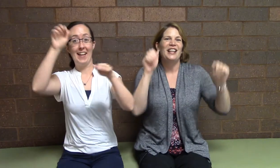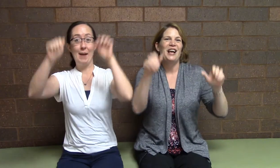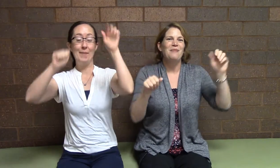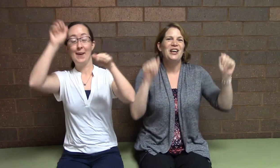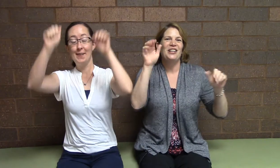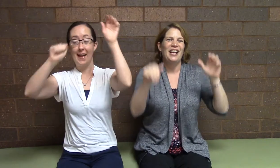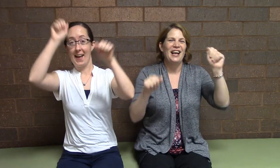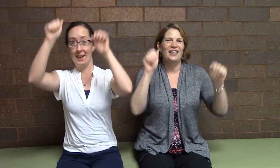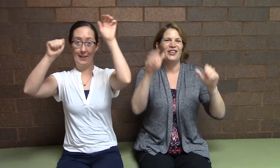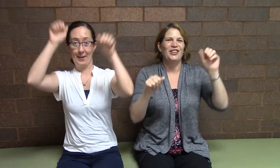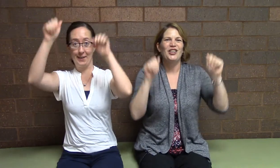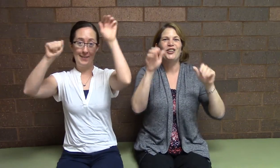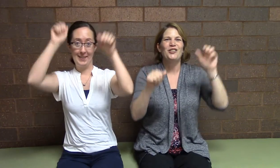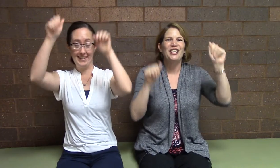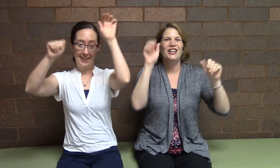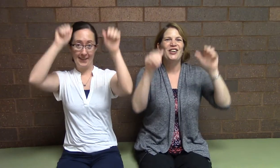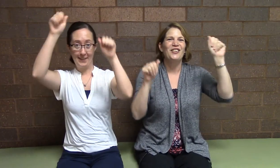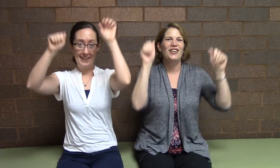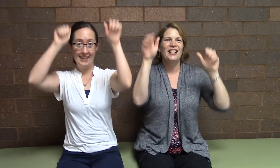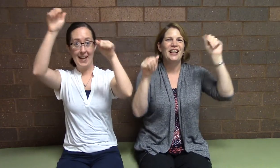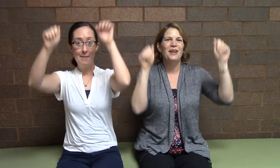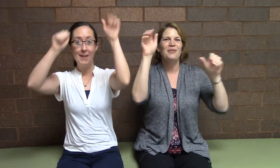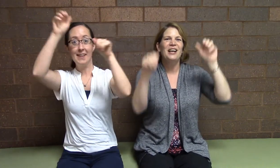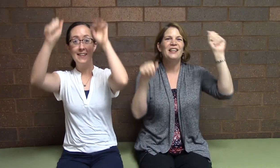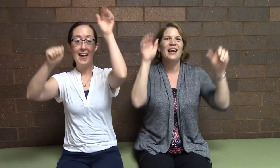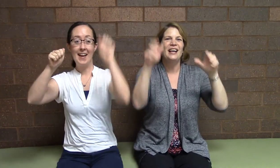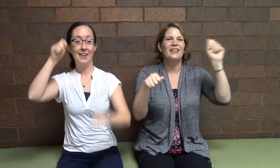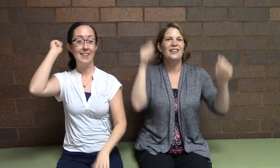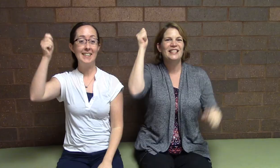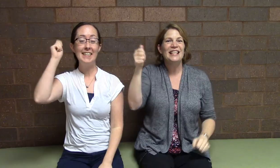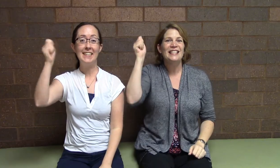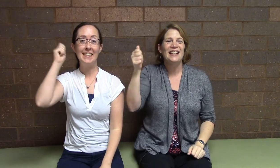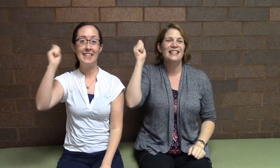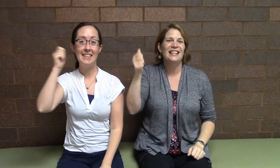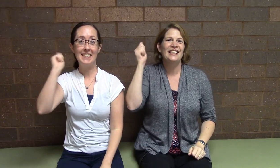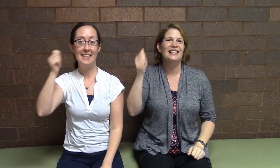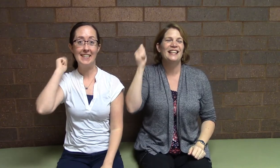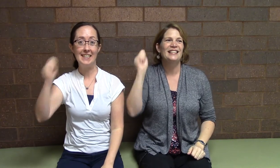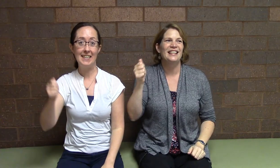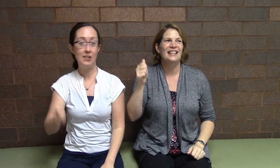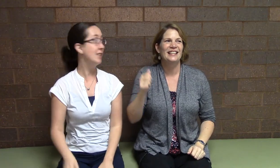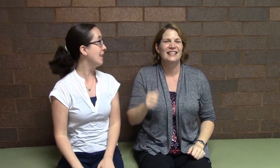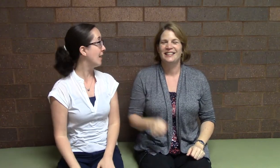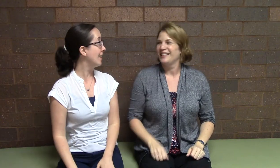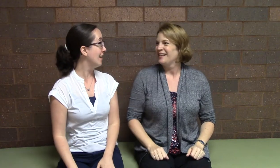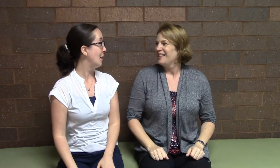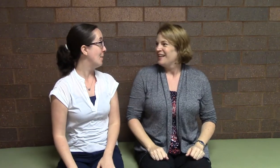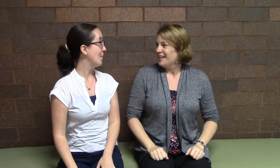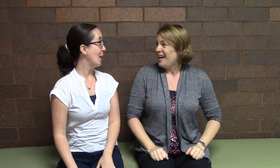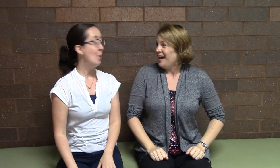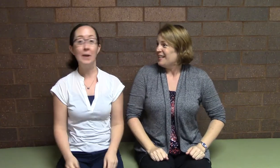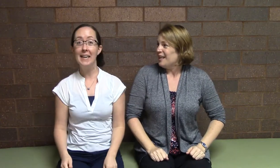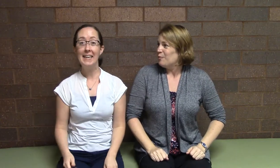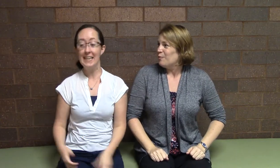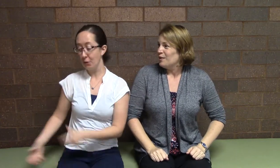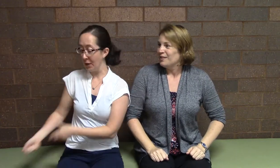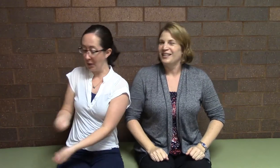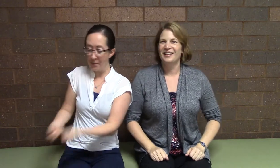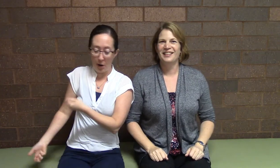climb the ladder. Hurry, hurry, climb the ladder. ding, ding, ding, ding, ding. Do you see the fire? Yeah, I gotta get it. Gotta grab the